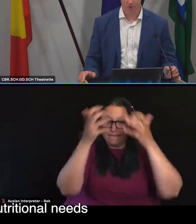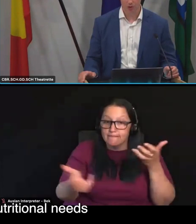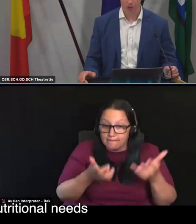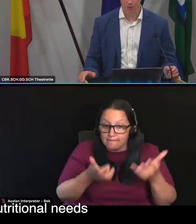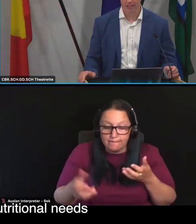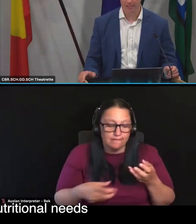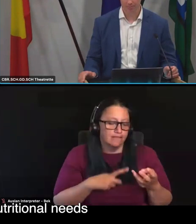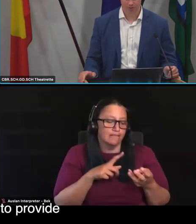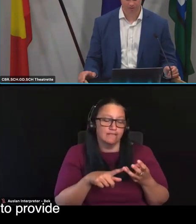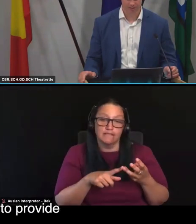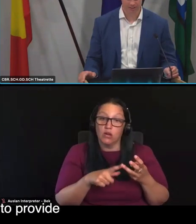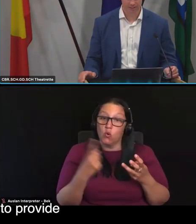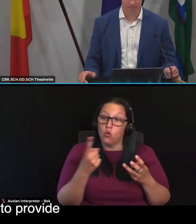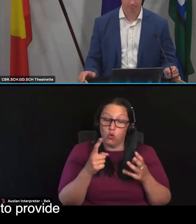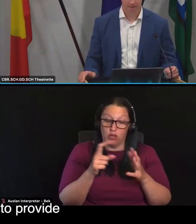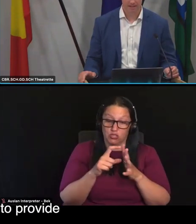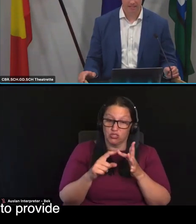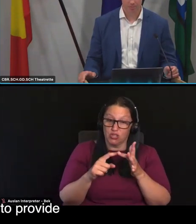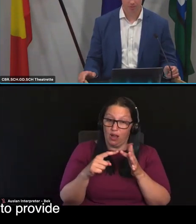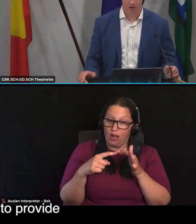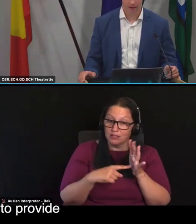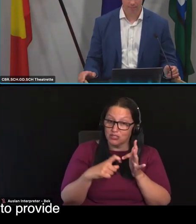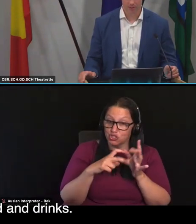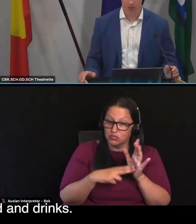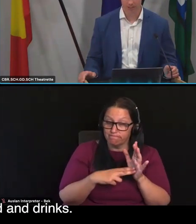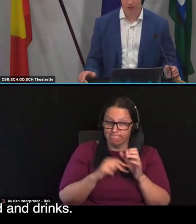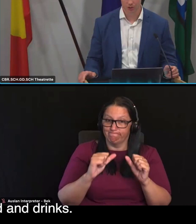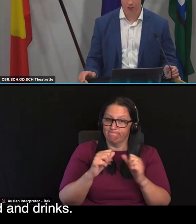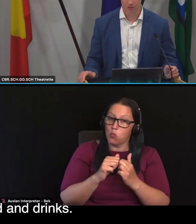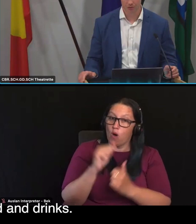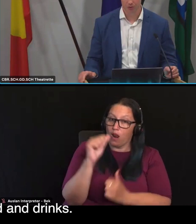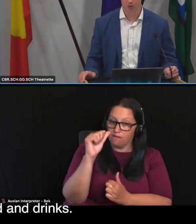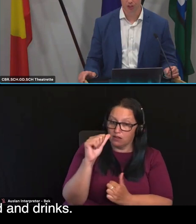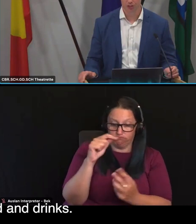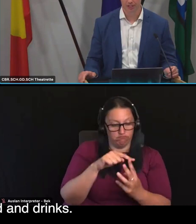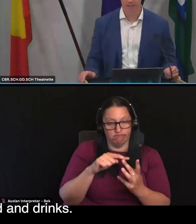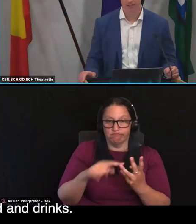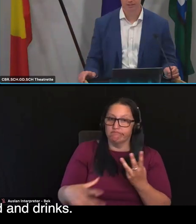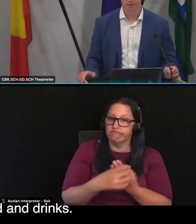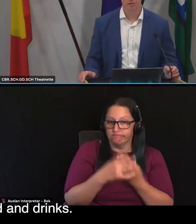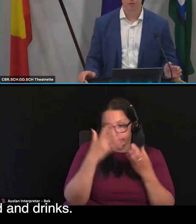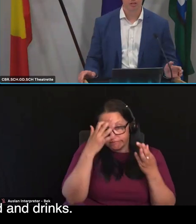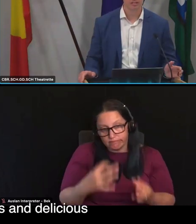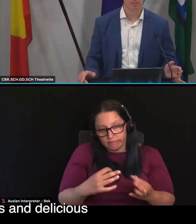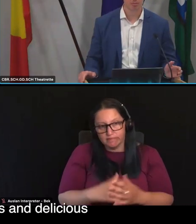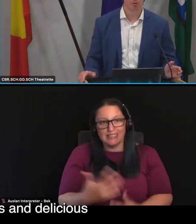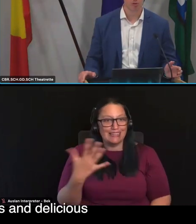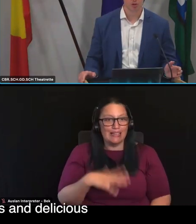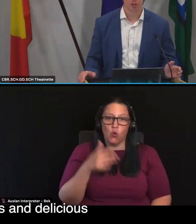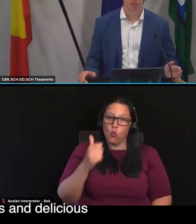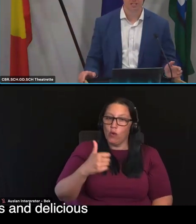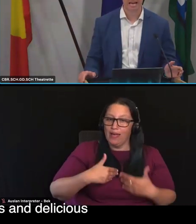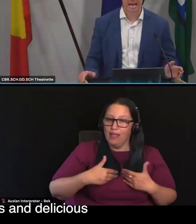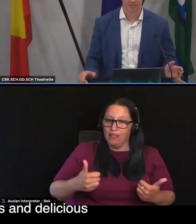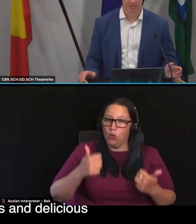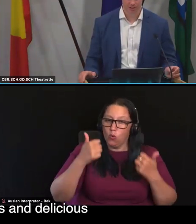an assessment of nutritional needs and preferences, the need to provide appetizing and nutritious food and drinks. Food needs to be both